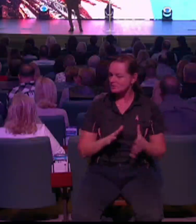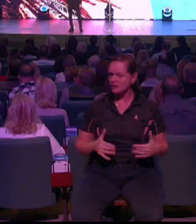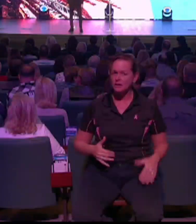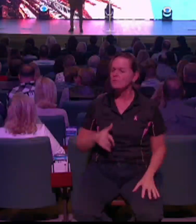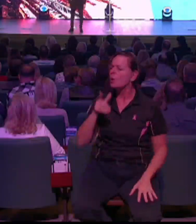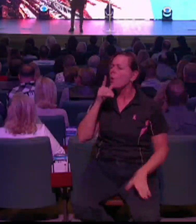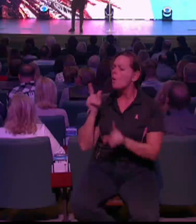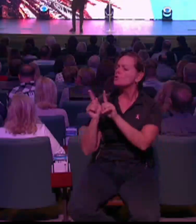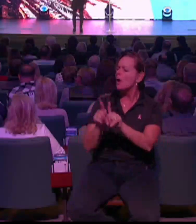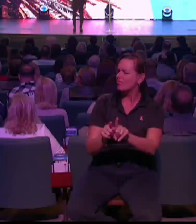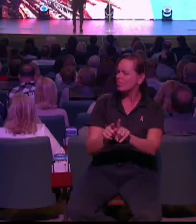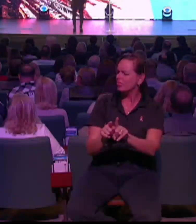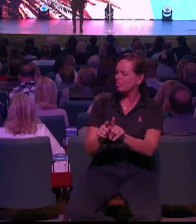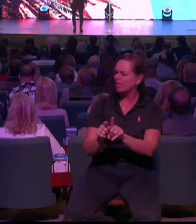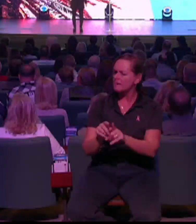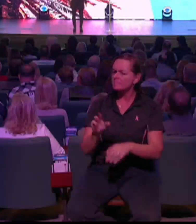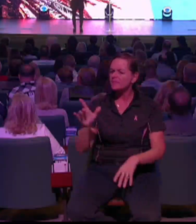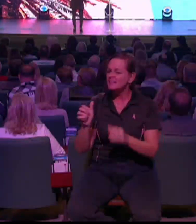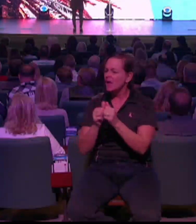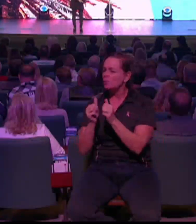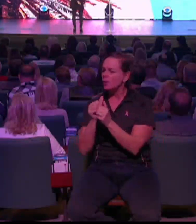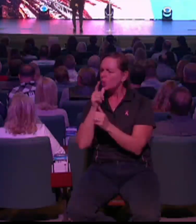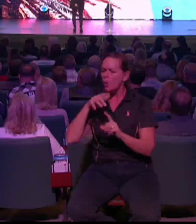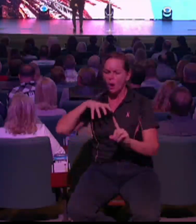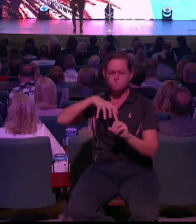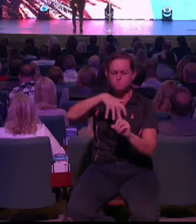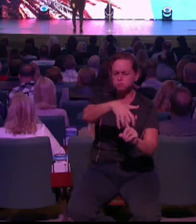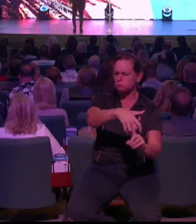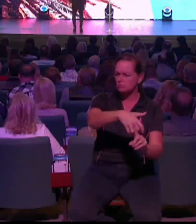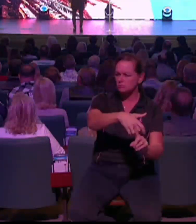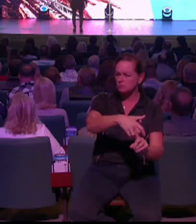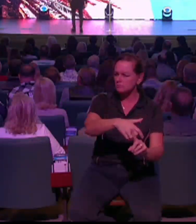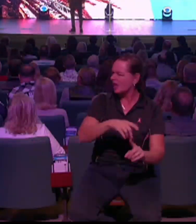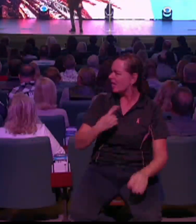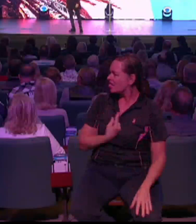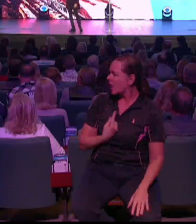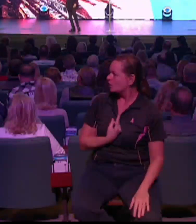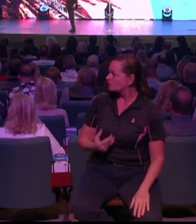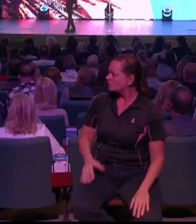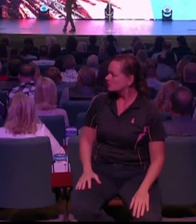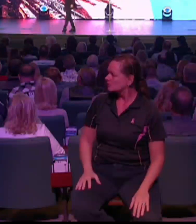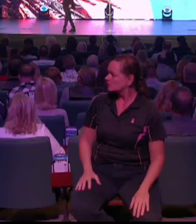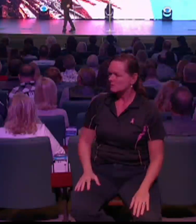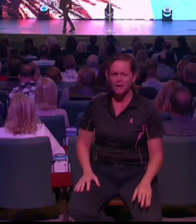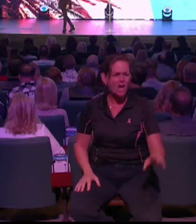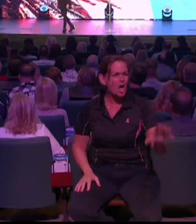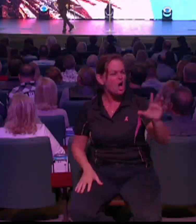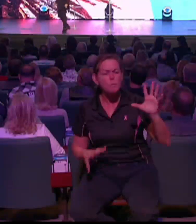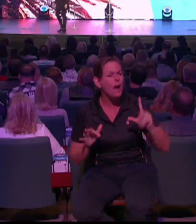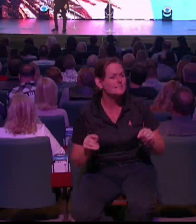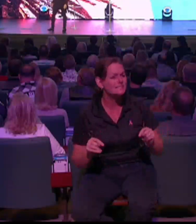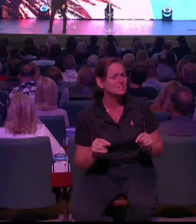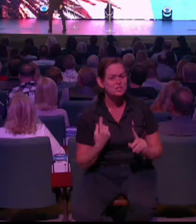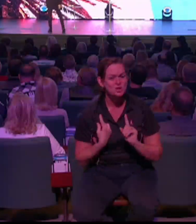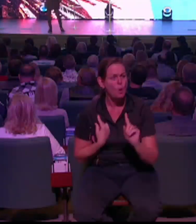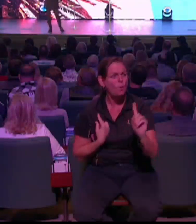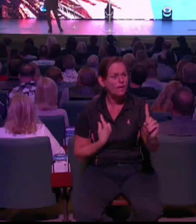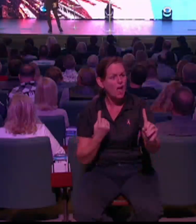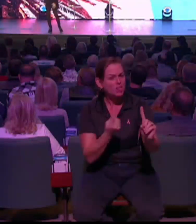And he was like, you are not going to Iraq by yourself. I said, yeah, it's going to be great. They're picking me up at the airport. He's like, where are you going in Iraq? I said, I don't know how to pronounce